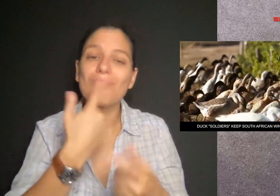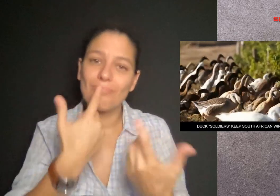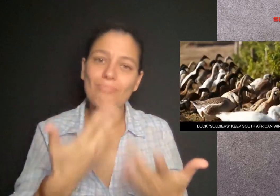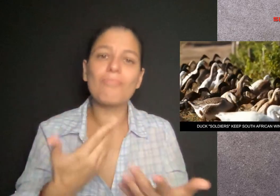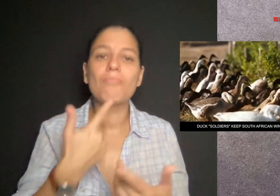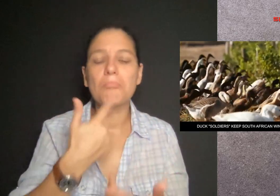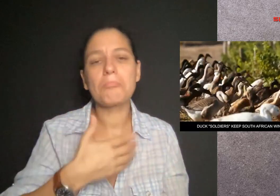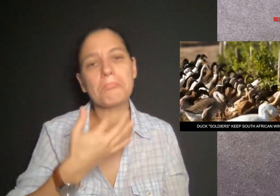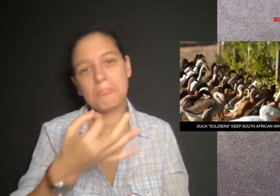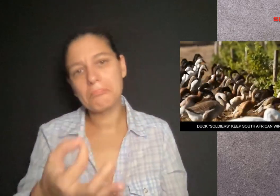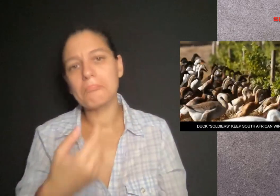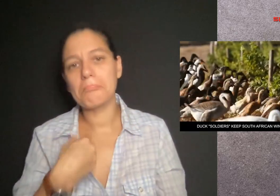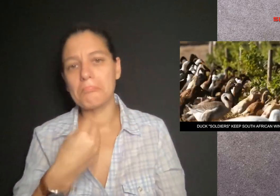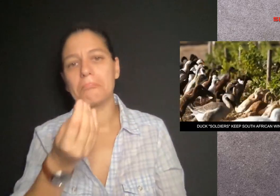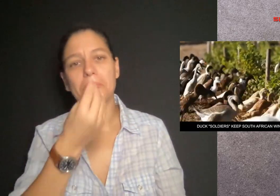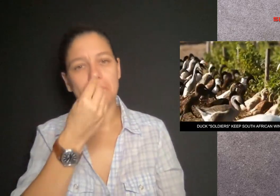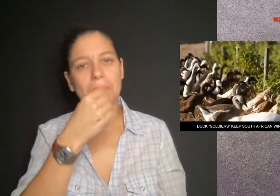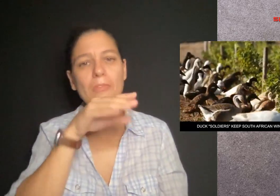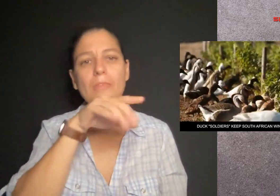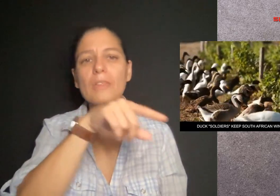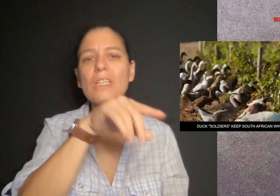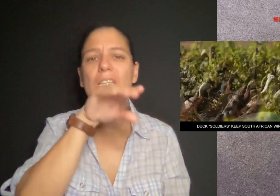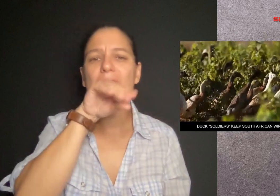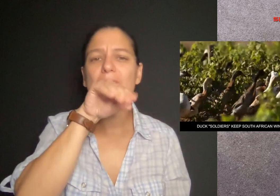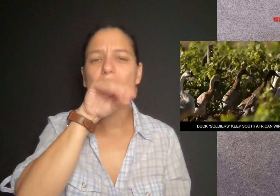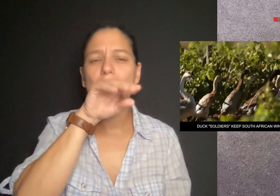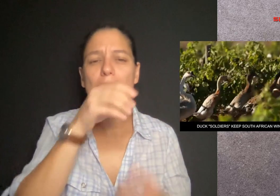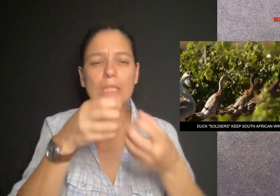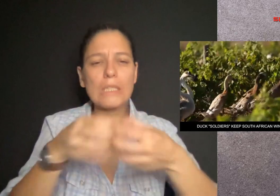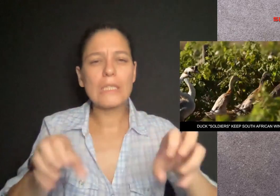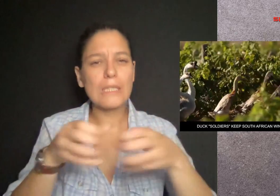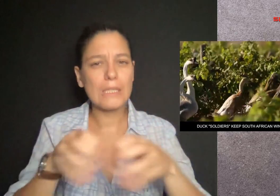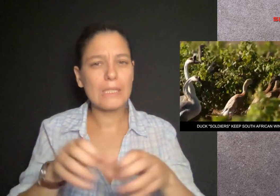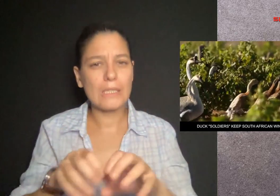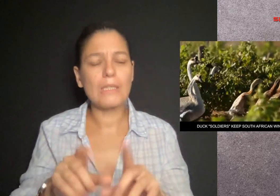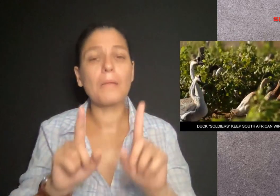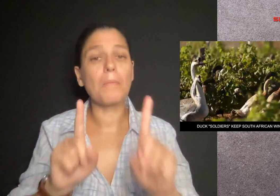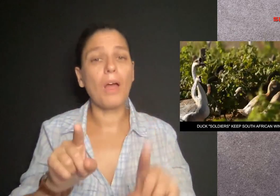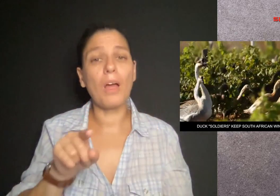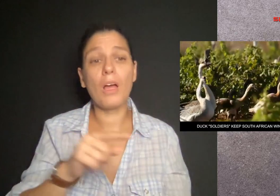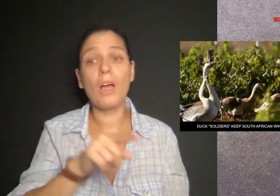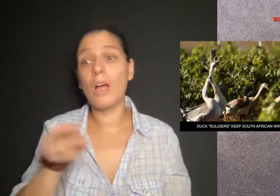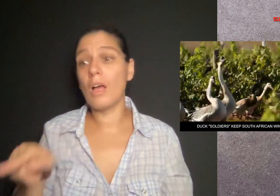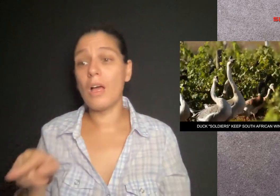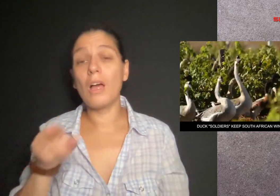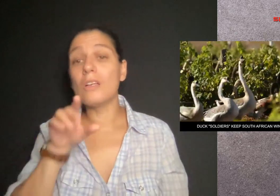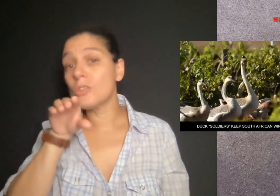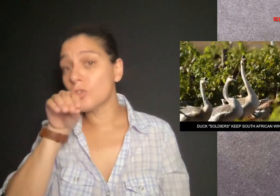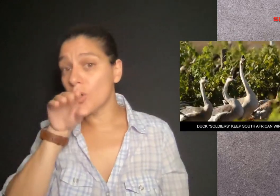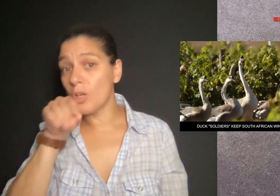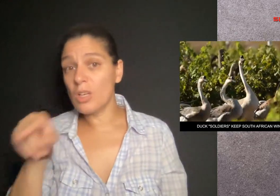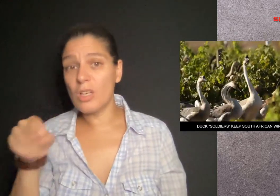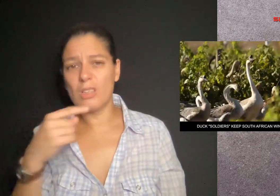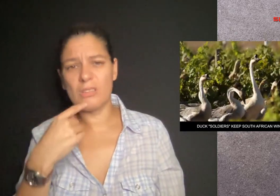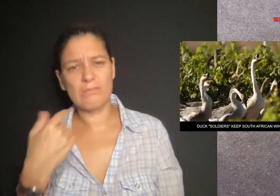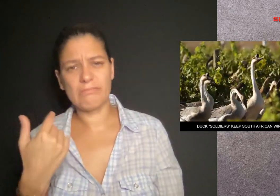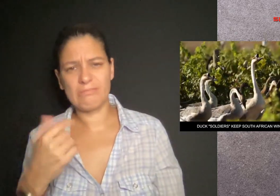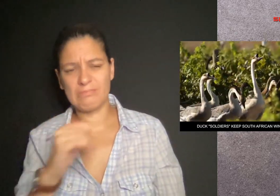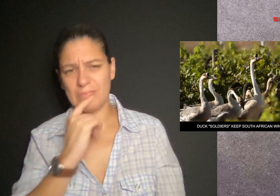The winemakers confess they do eat duck eggs, but the duck itself